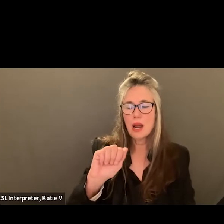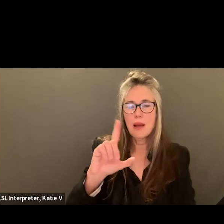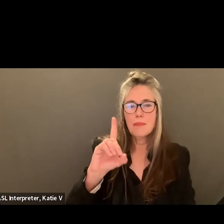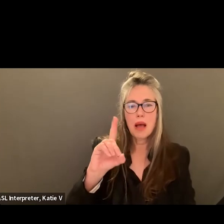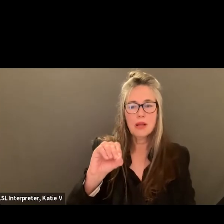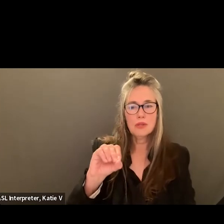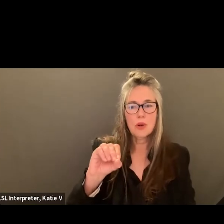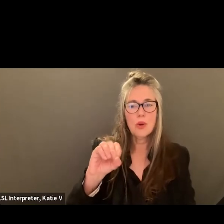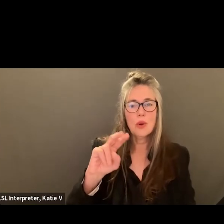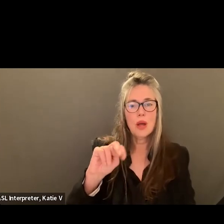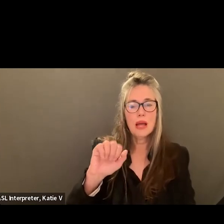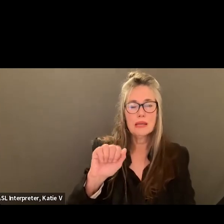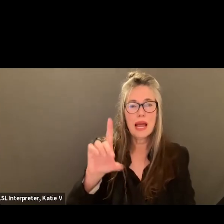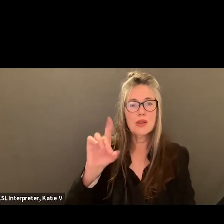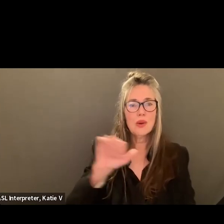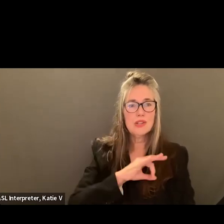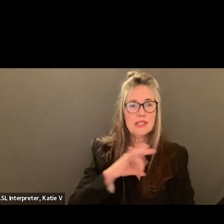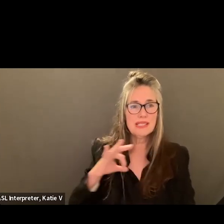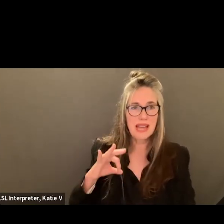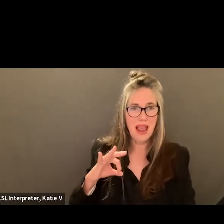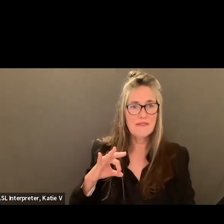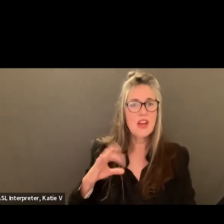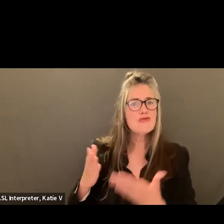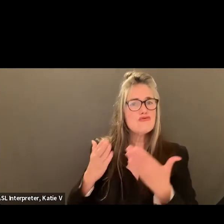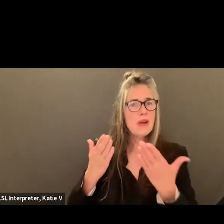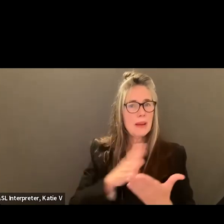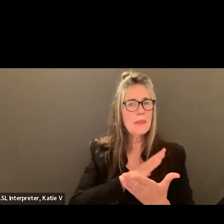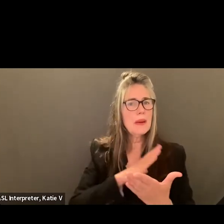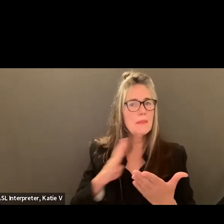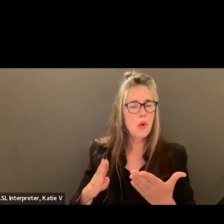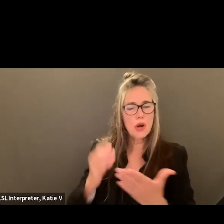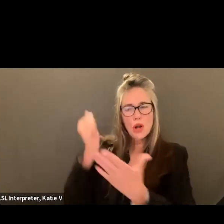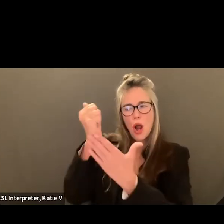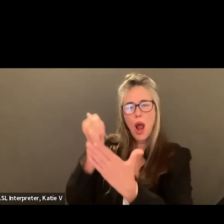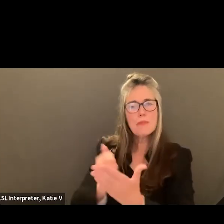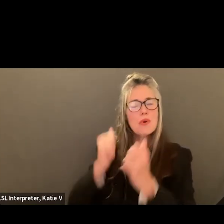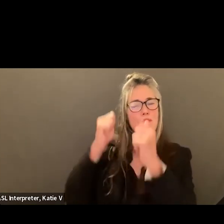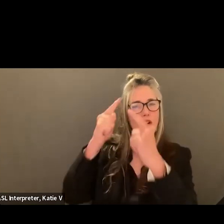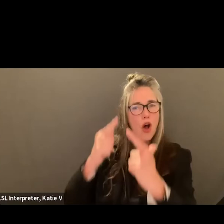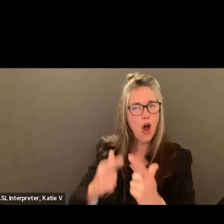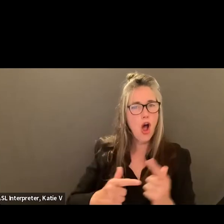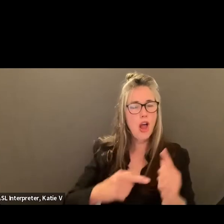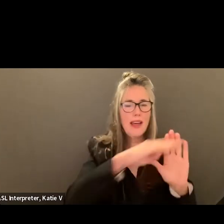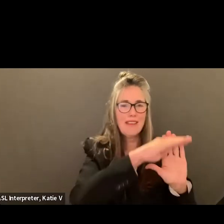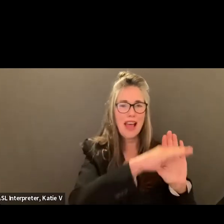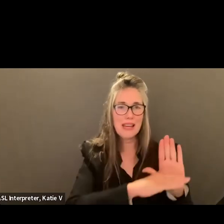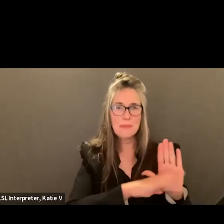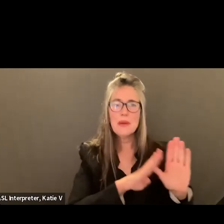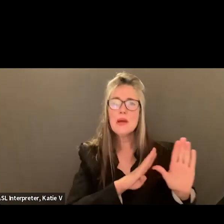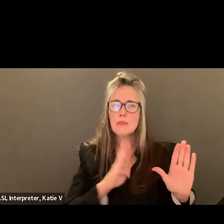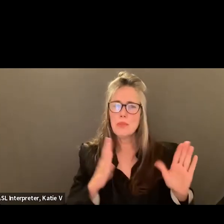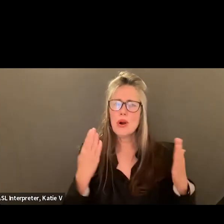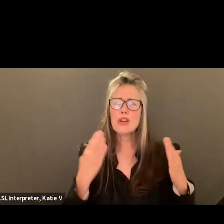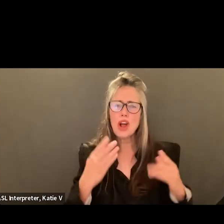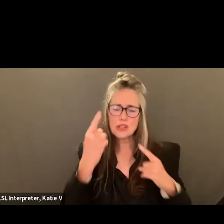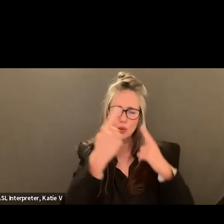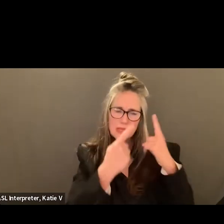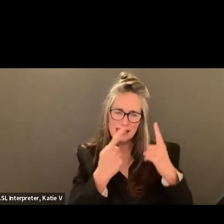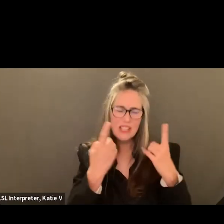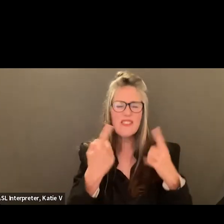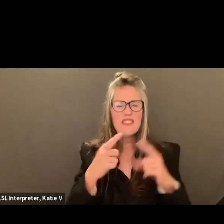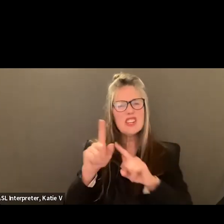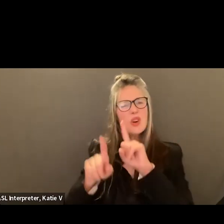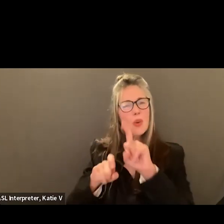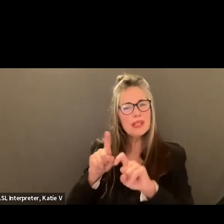recommended that the board approves all the consent agenda items. The board has also had the opportunity to consider and ask